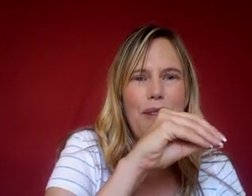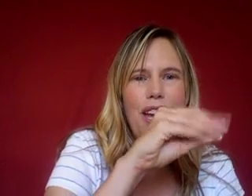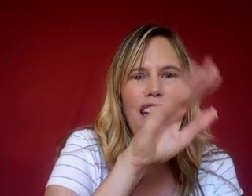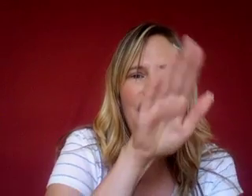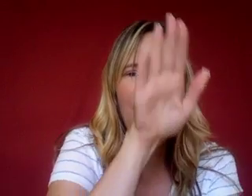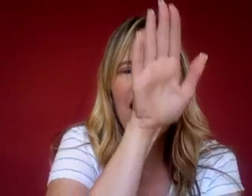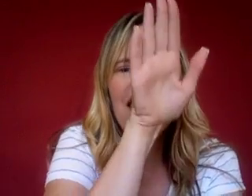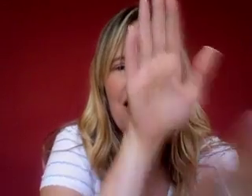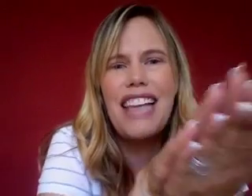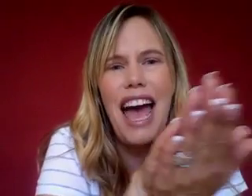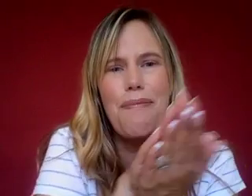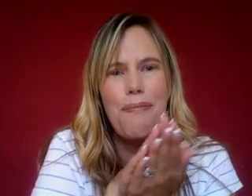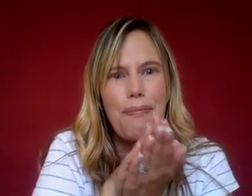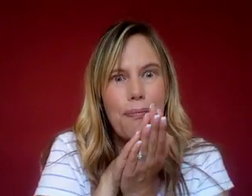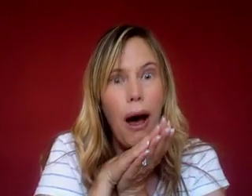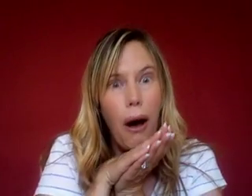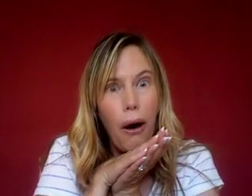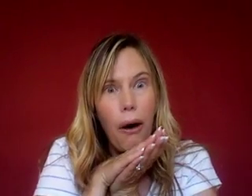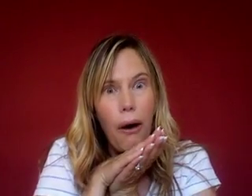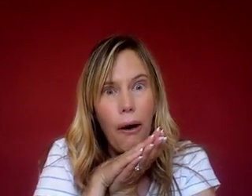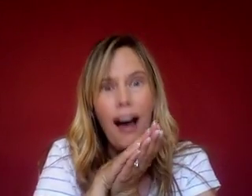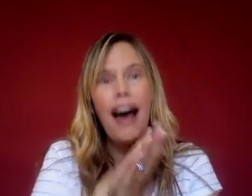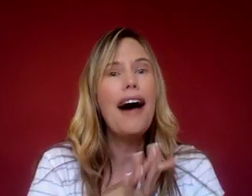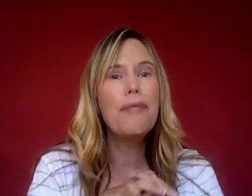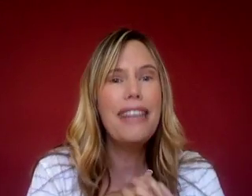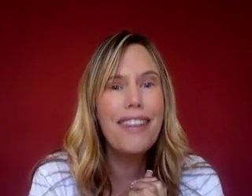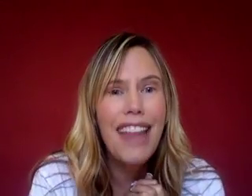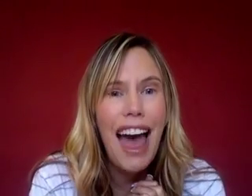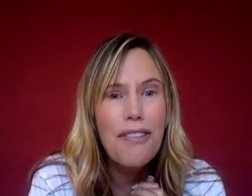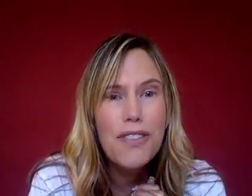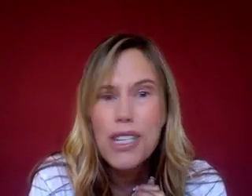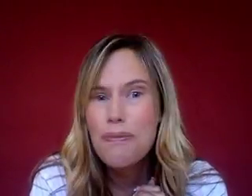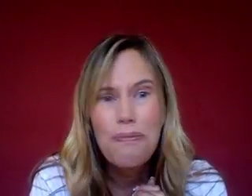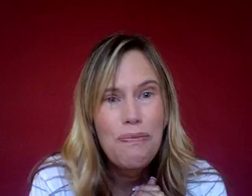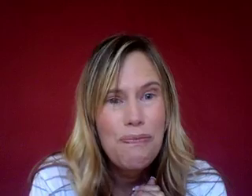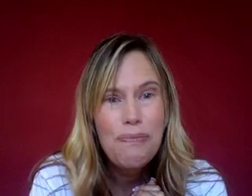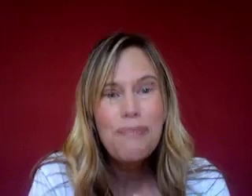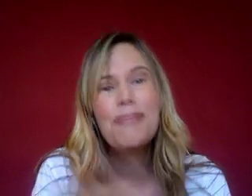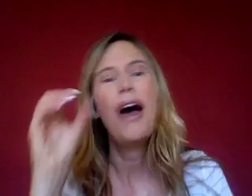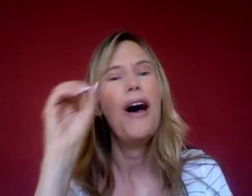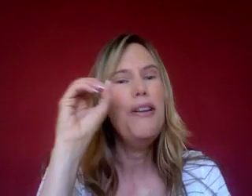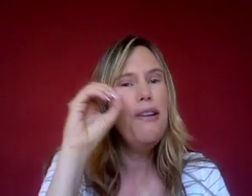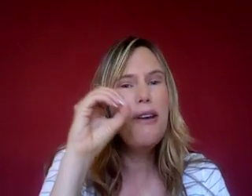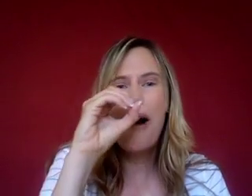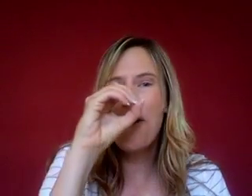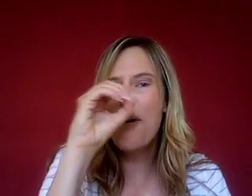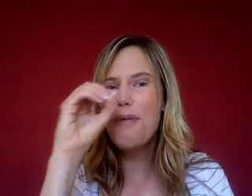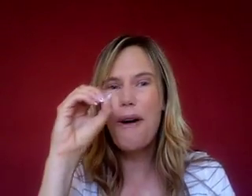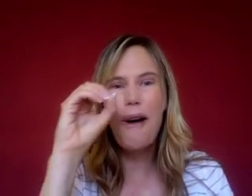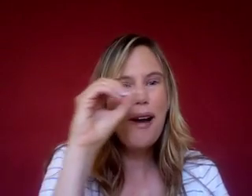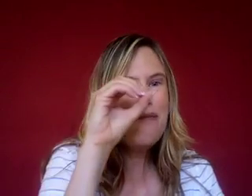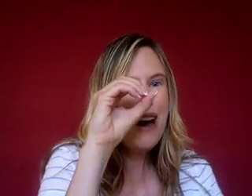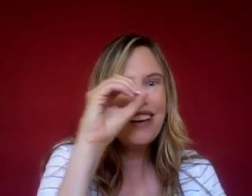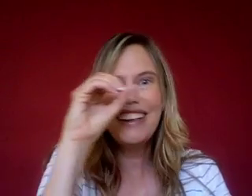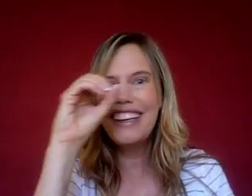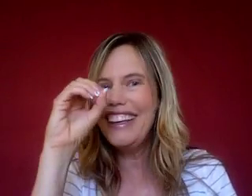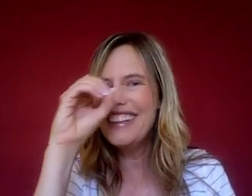be. Snap! Oh no! How many are left? No more monkeys